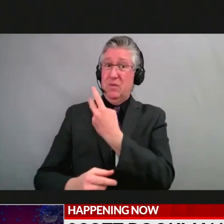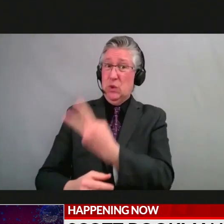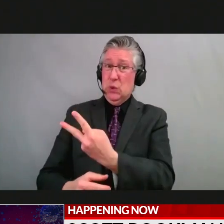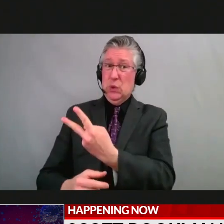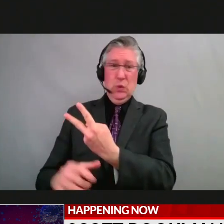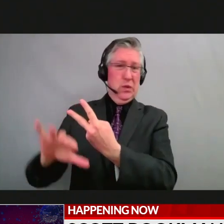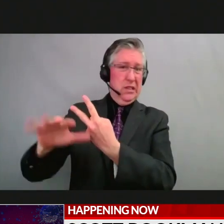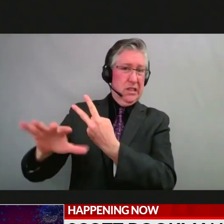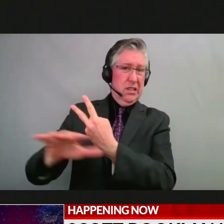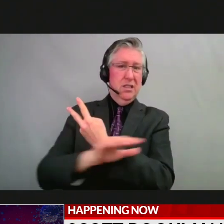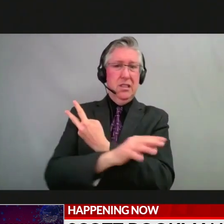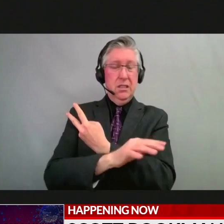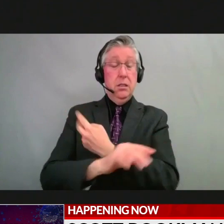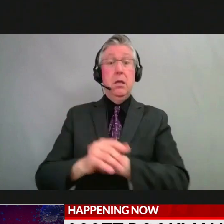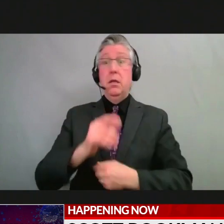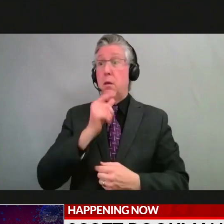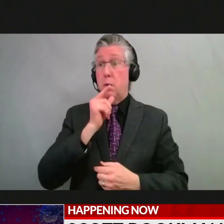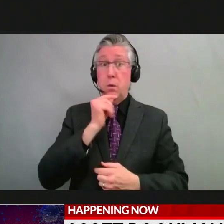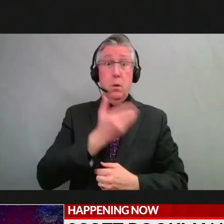vaccinated at all.